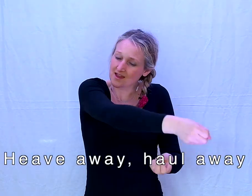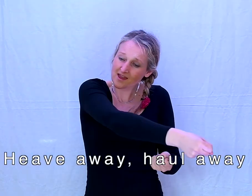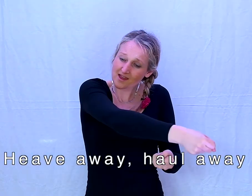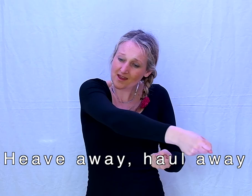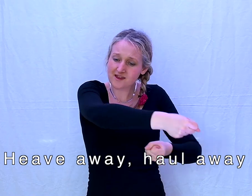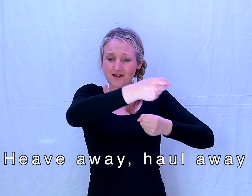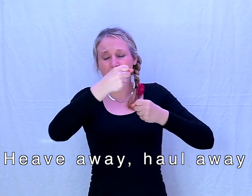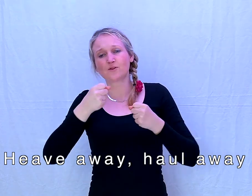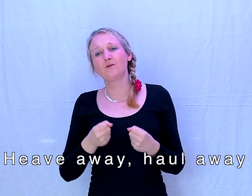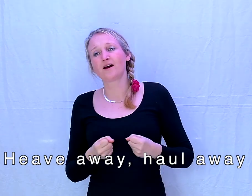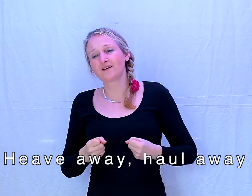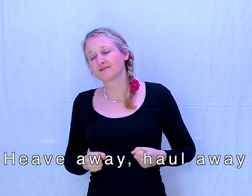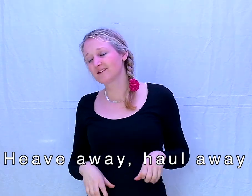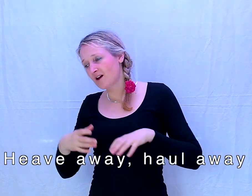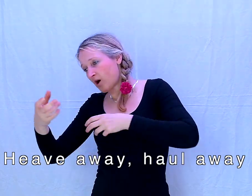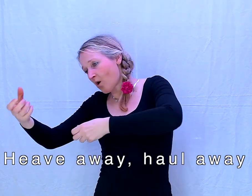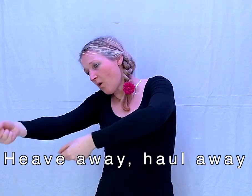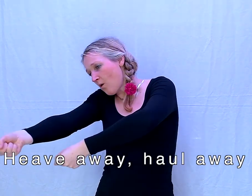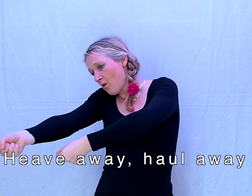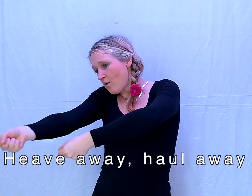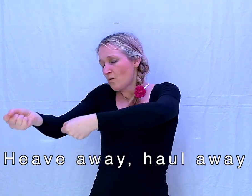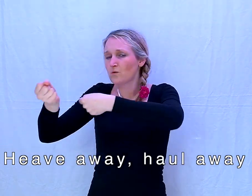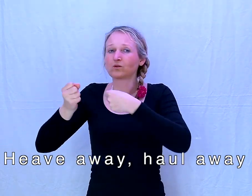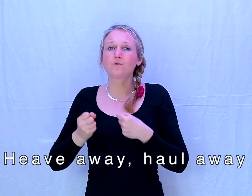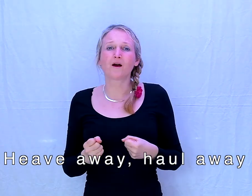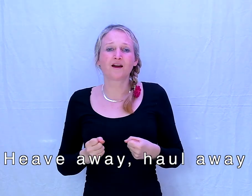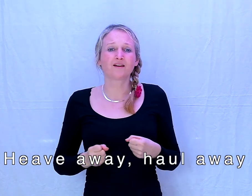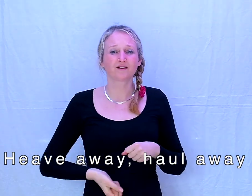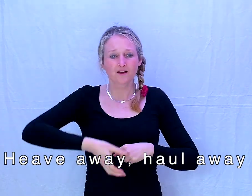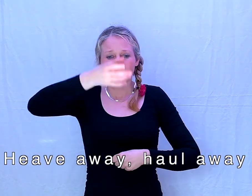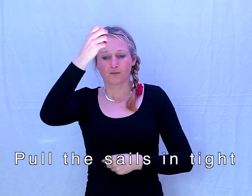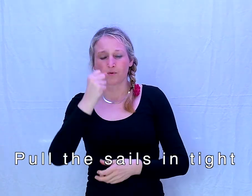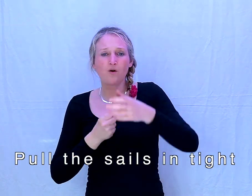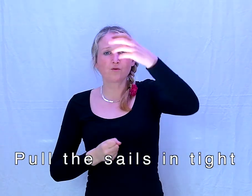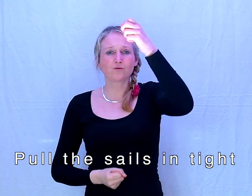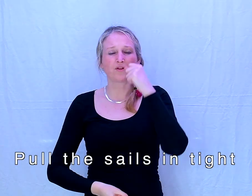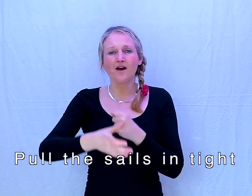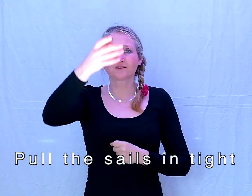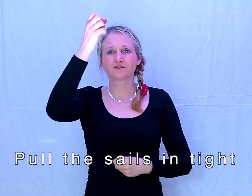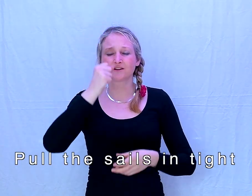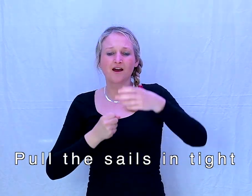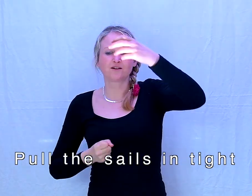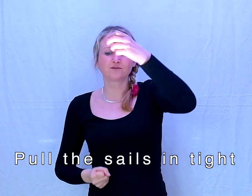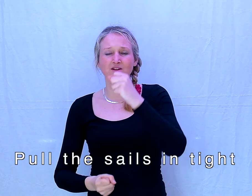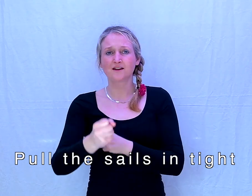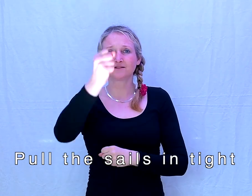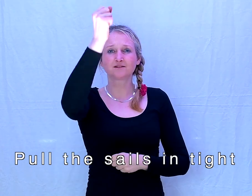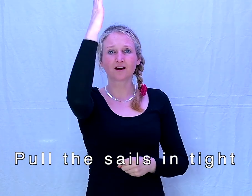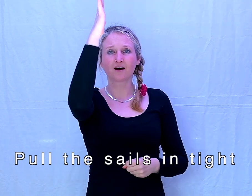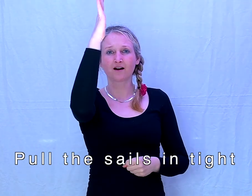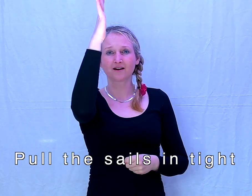Heave away, pour away, pull the sails in tight.